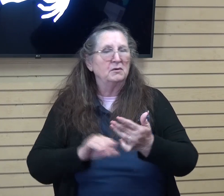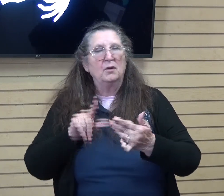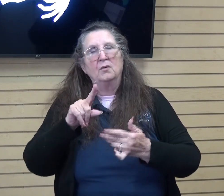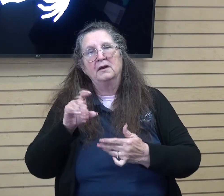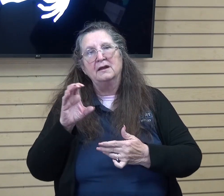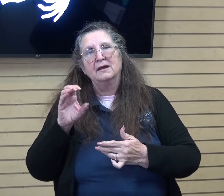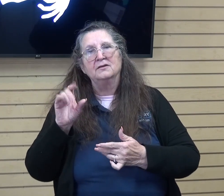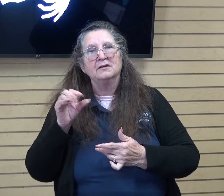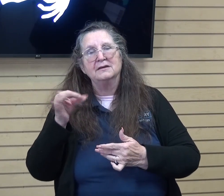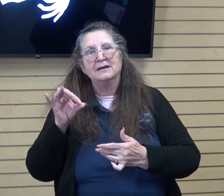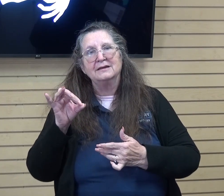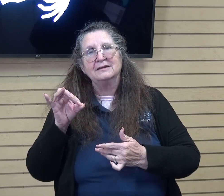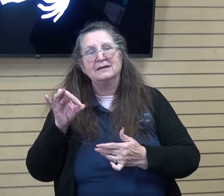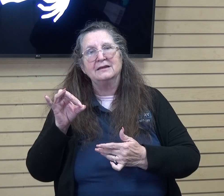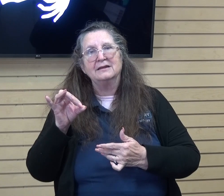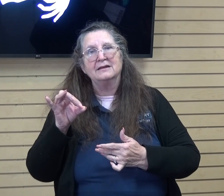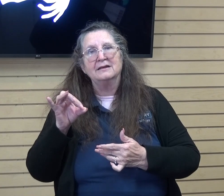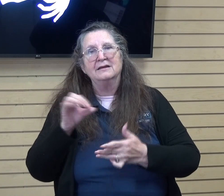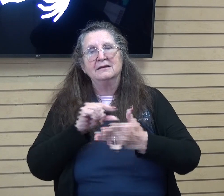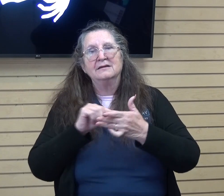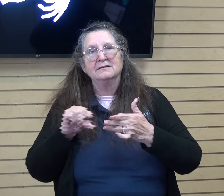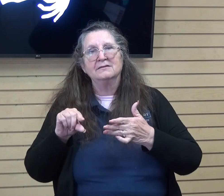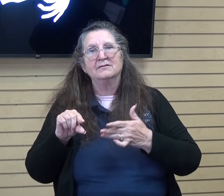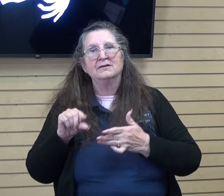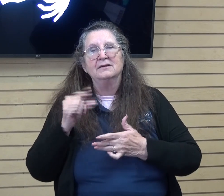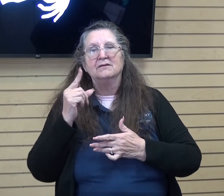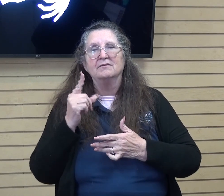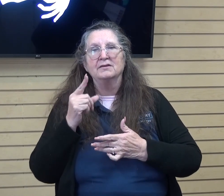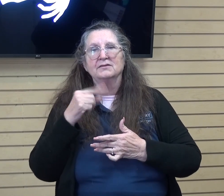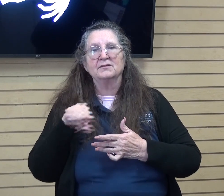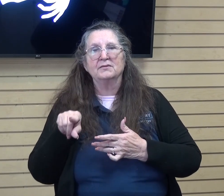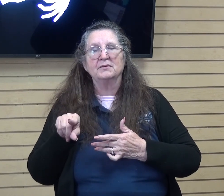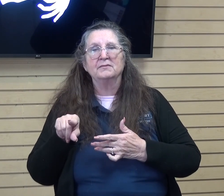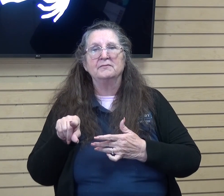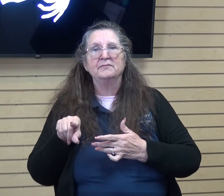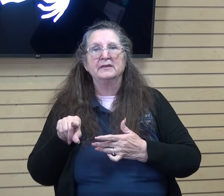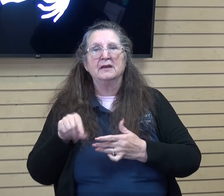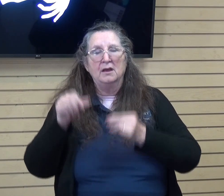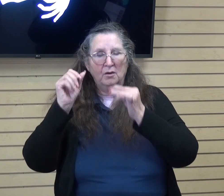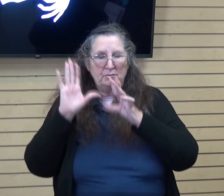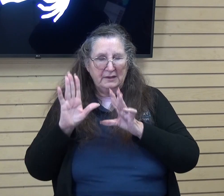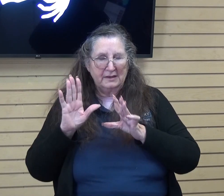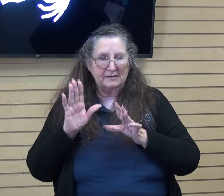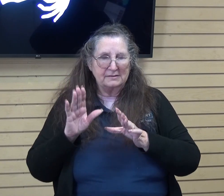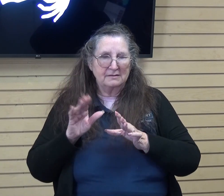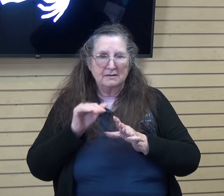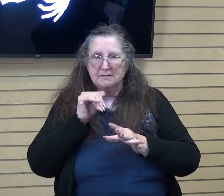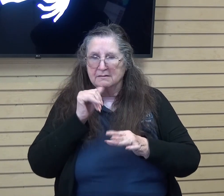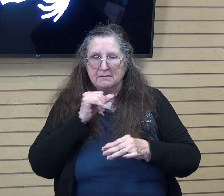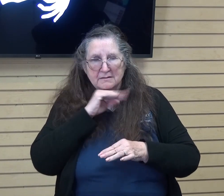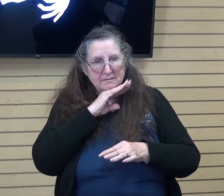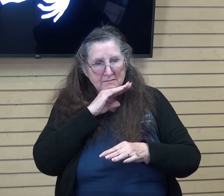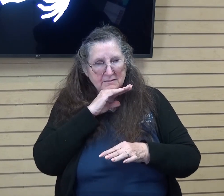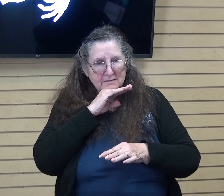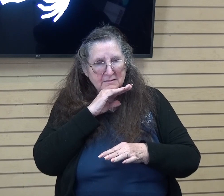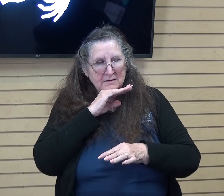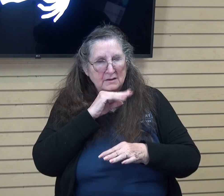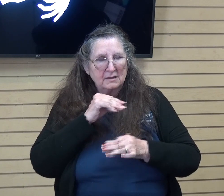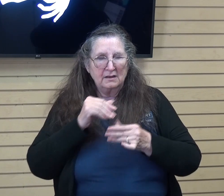and it's starting in verse 1 it says blessed are the undefiled in the way who walk in the law